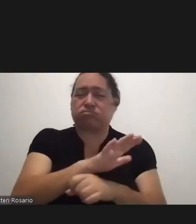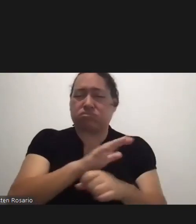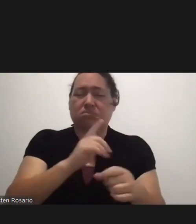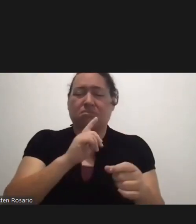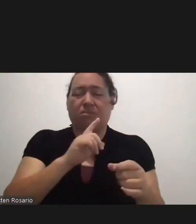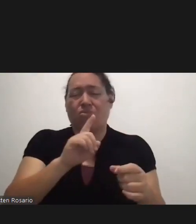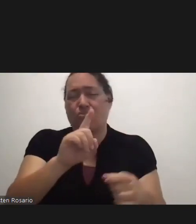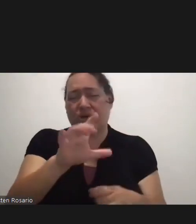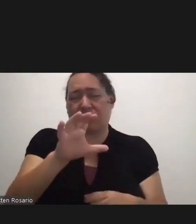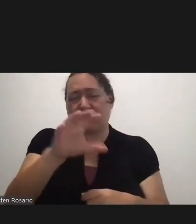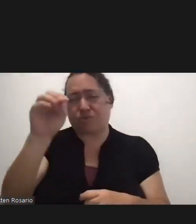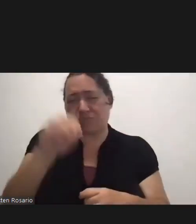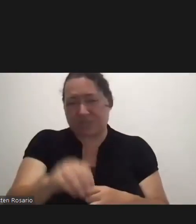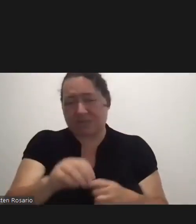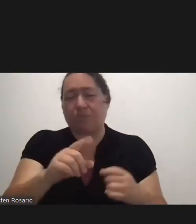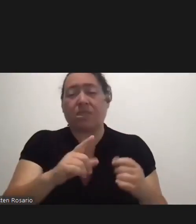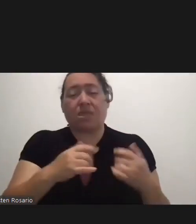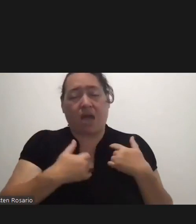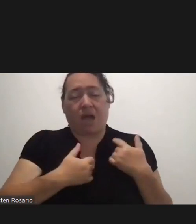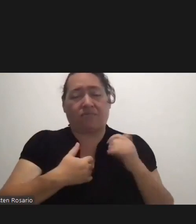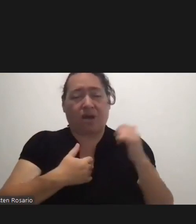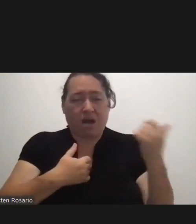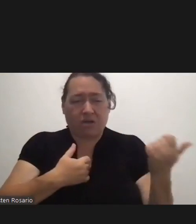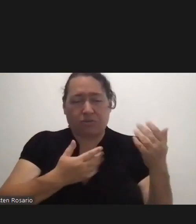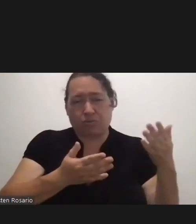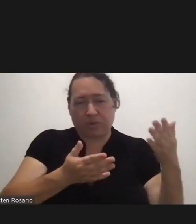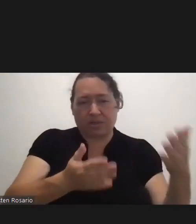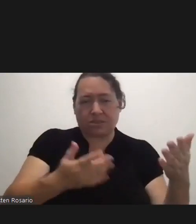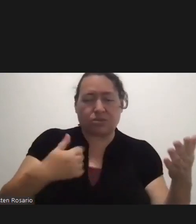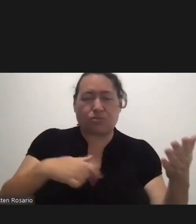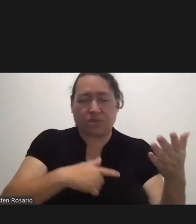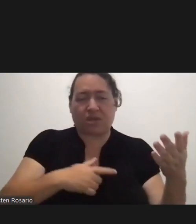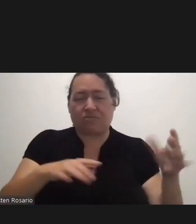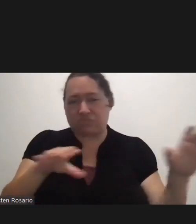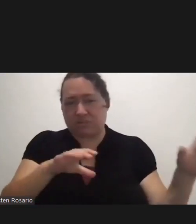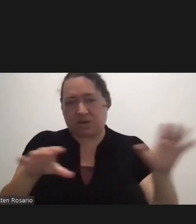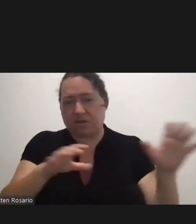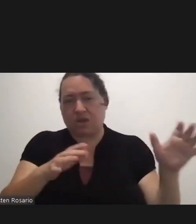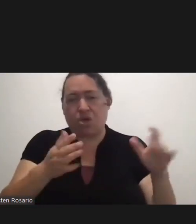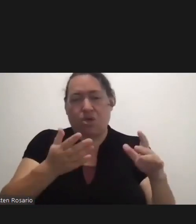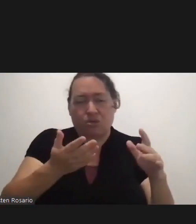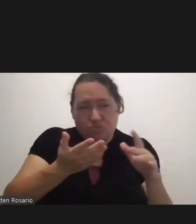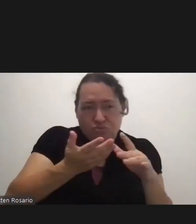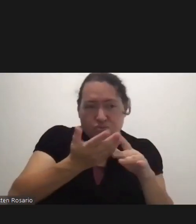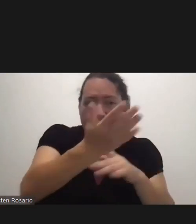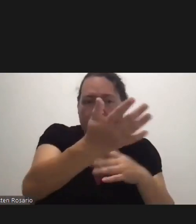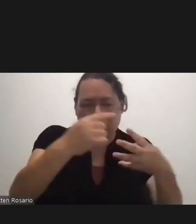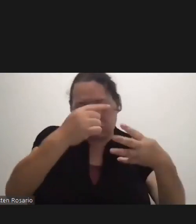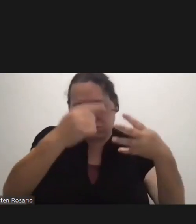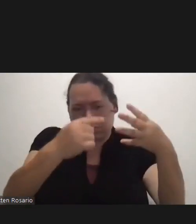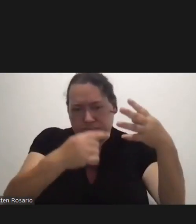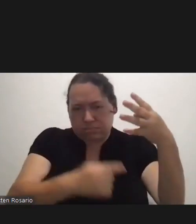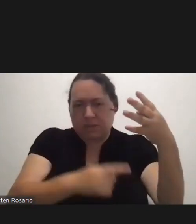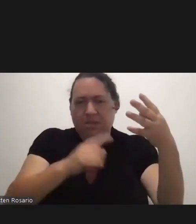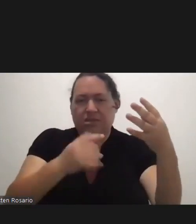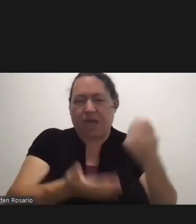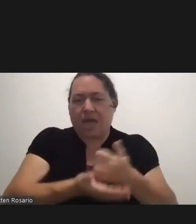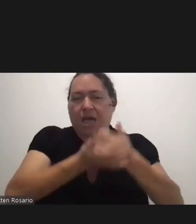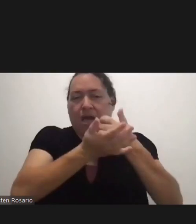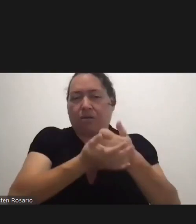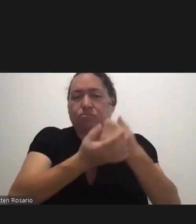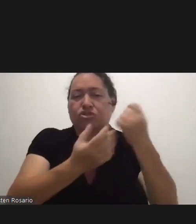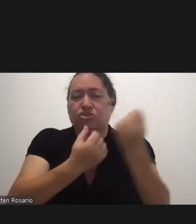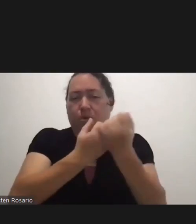Mechanisms And Other Measures That We Have Throughout That Helps Support That And Helps Us